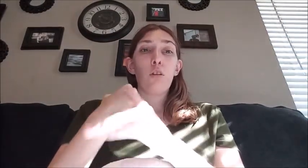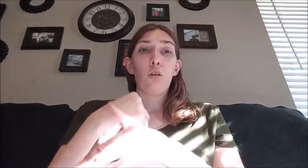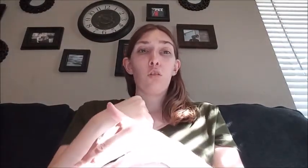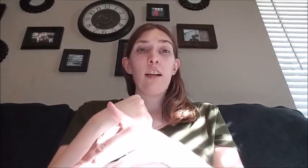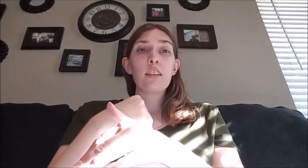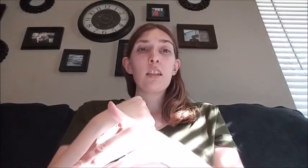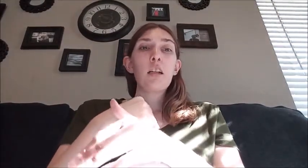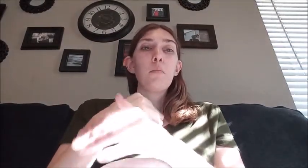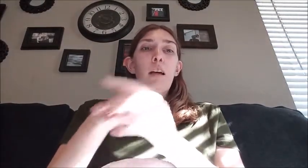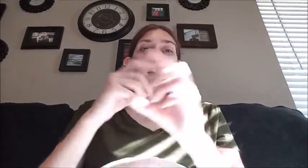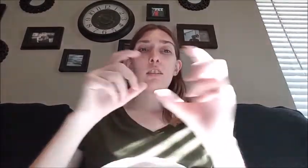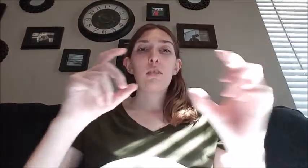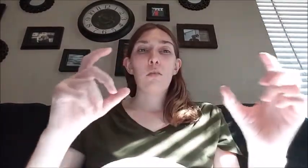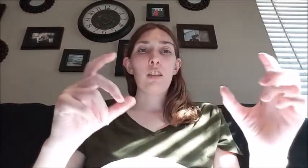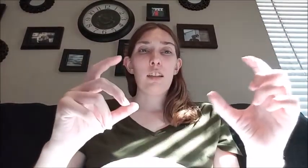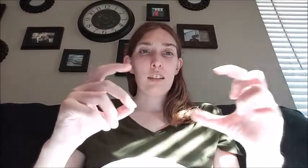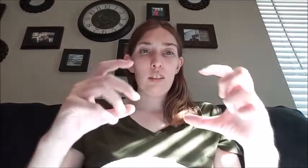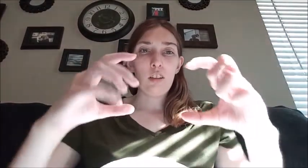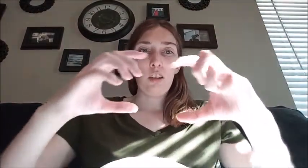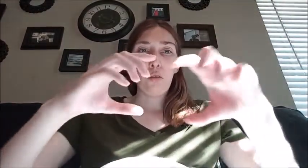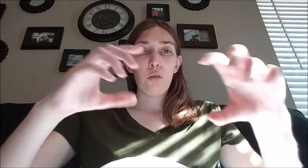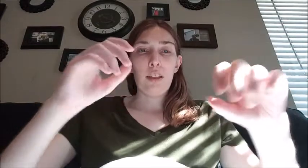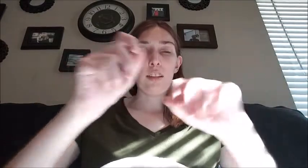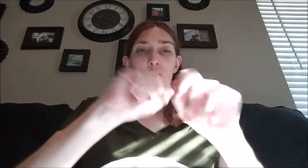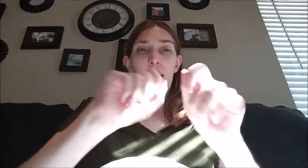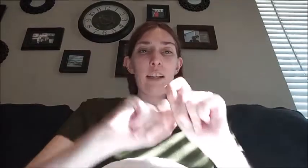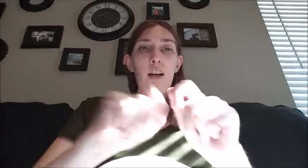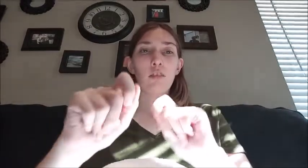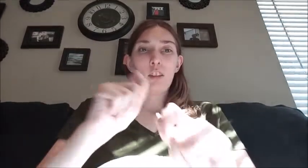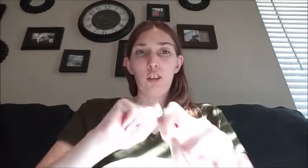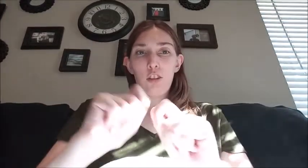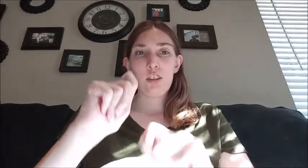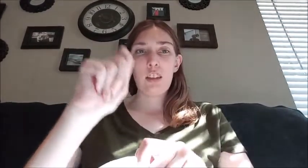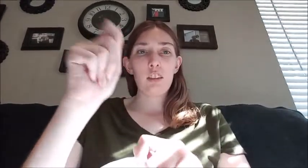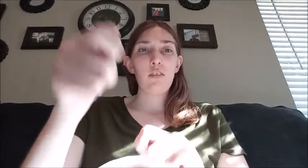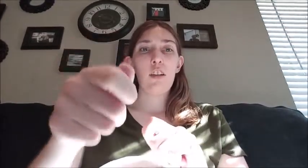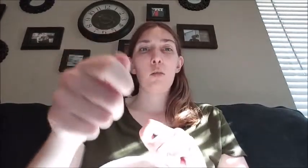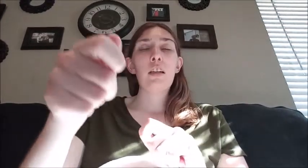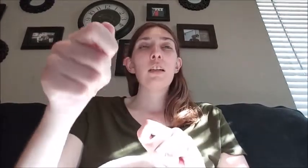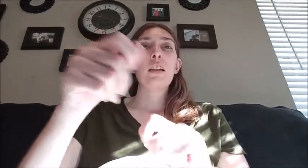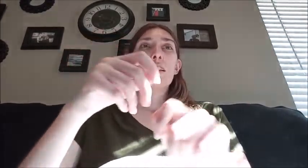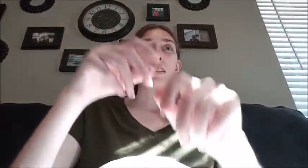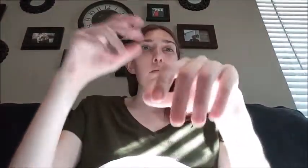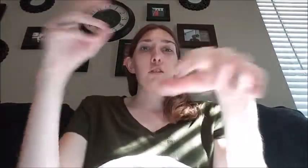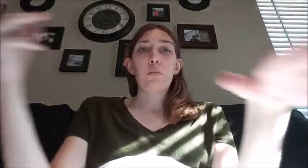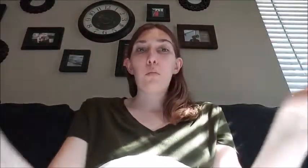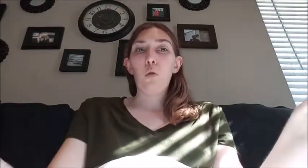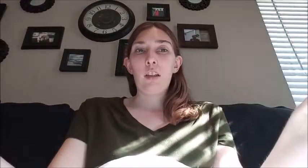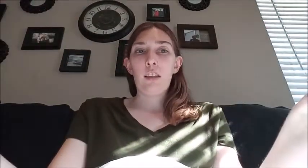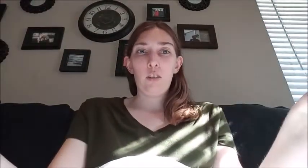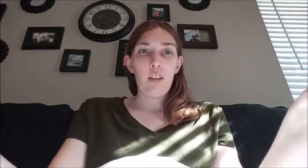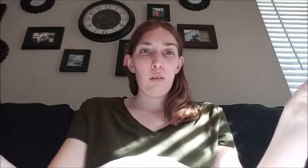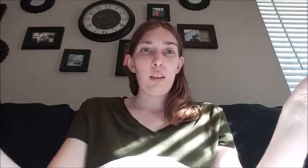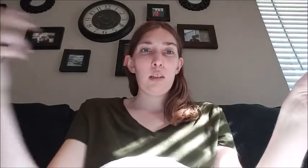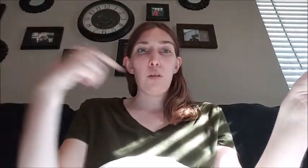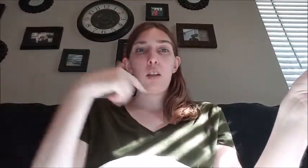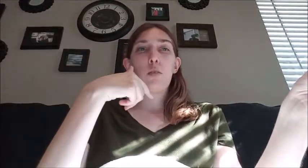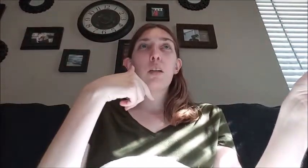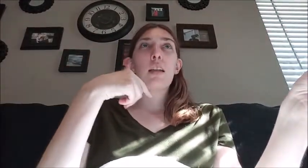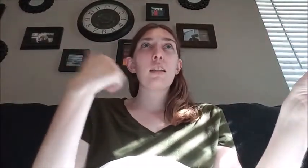vocal rest but I just didn't want to like do the whole like writing out cards thing to film because that would just be boring for everyone that's boring for me that